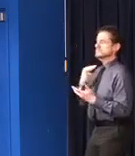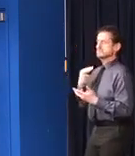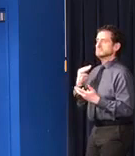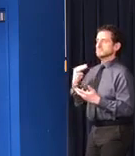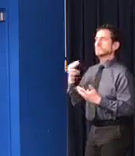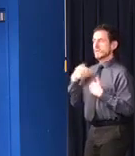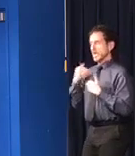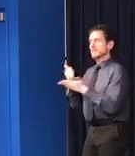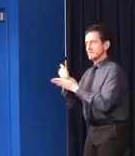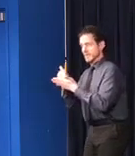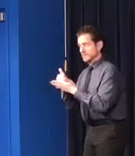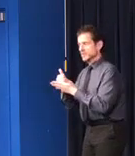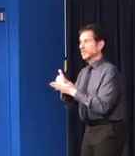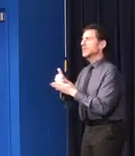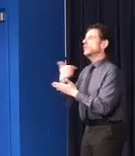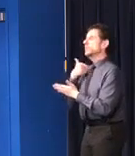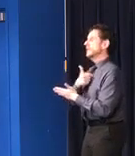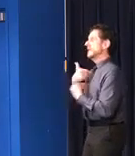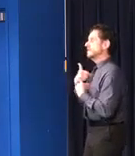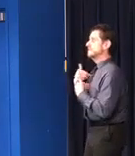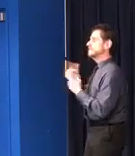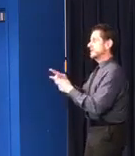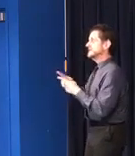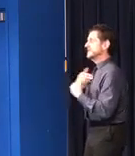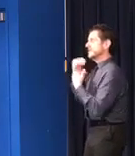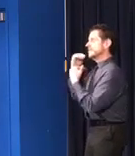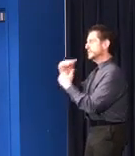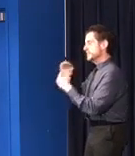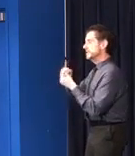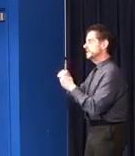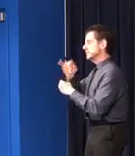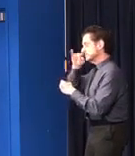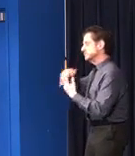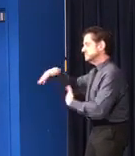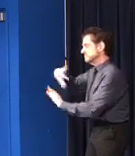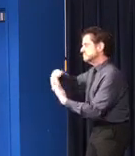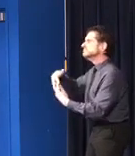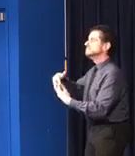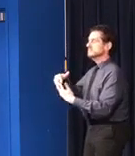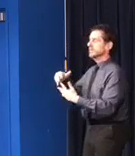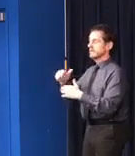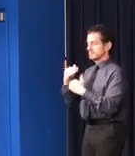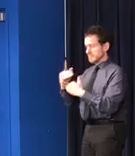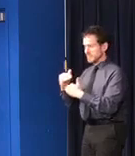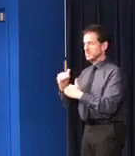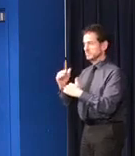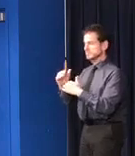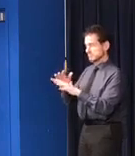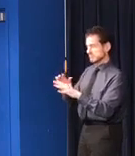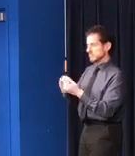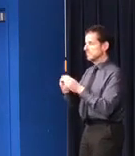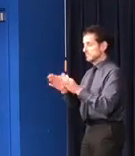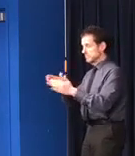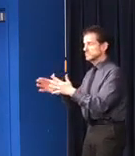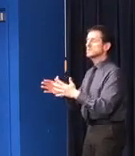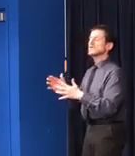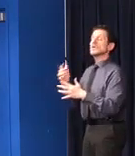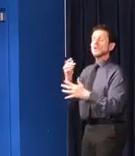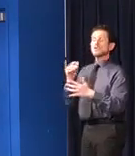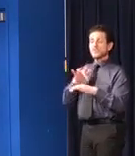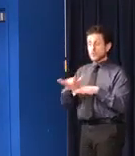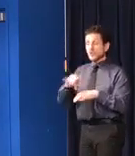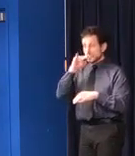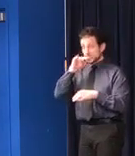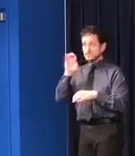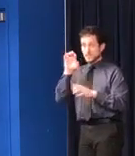number of children per classroom and per site. Information can be accessed through the Governor's Office of Early Childhood Education and the